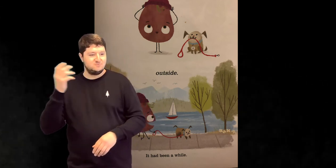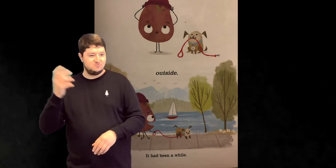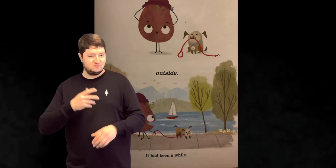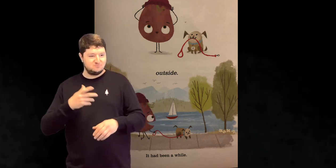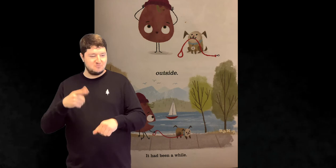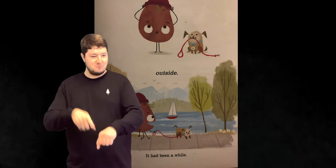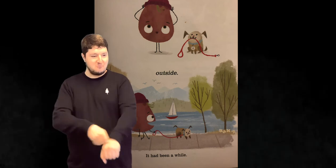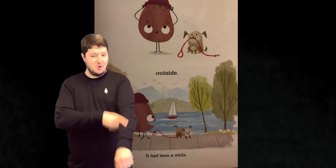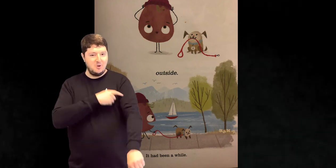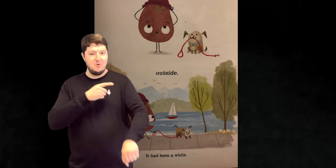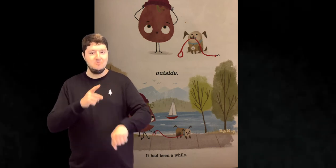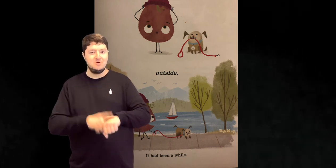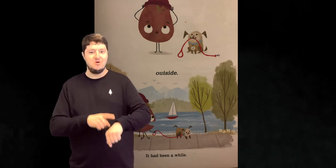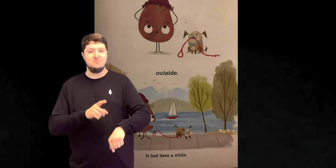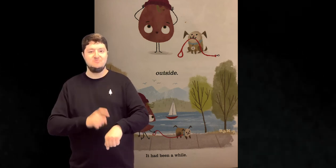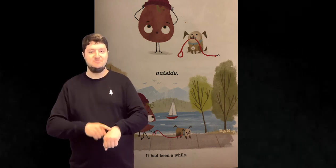It had been a while